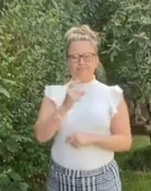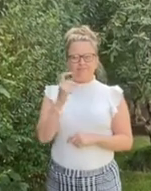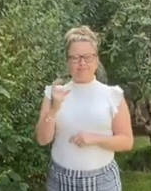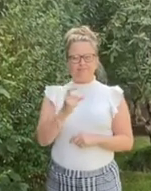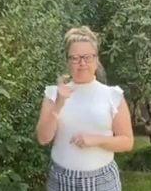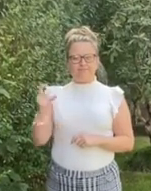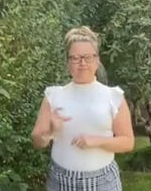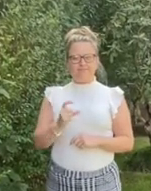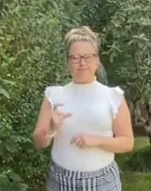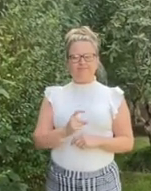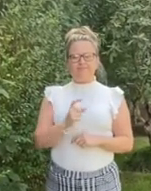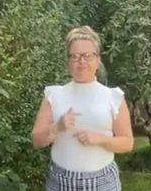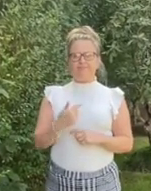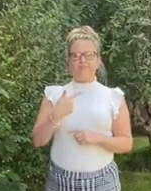I'm morning and night